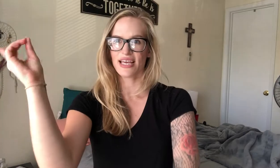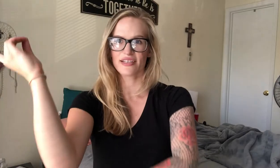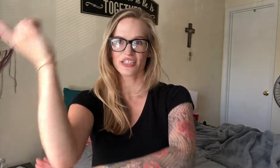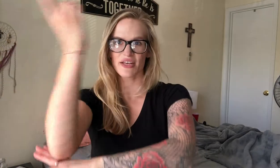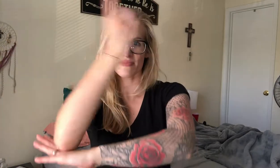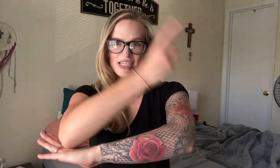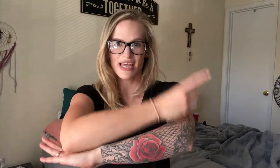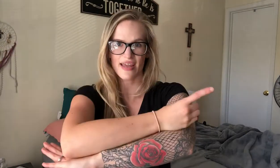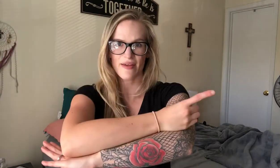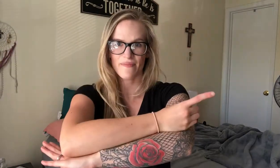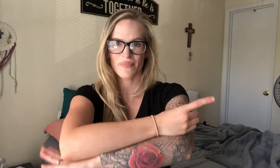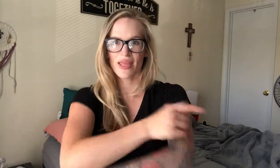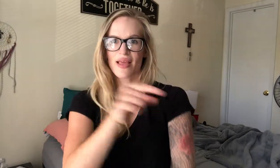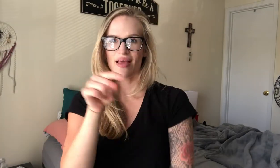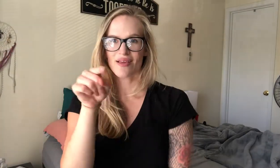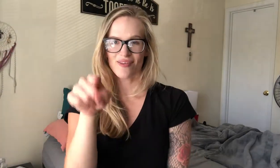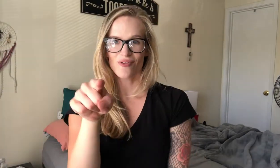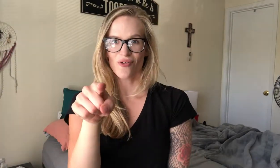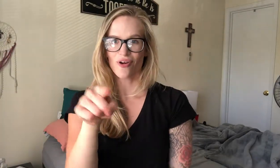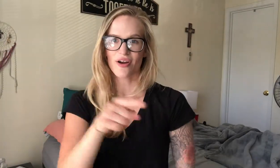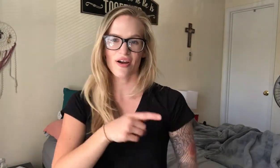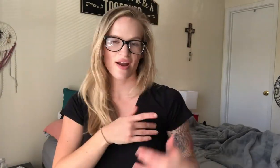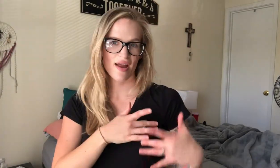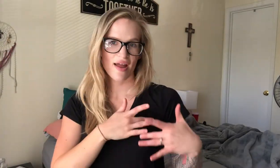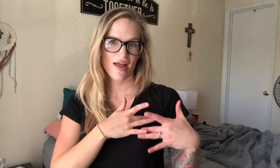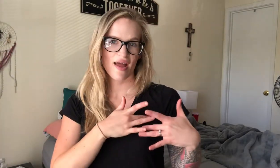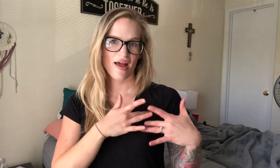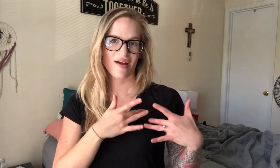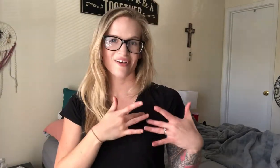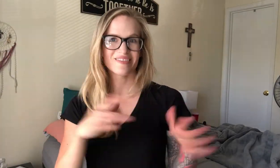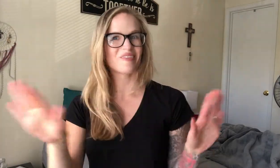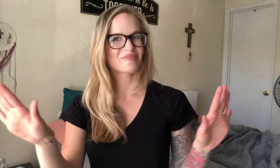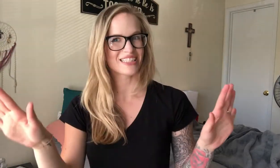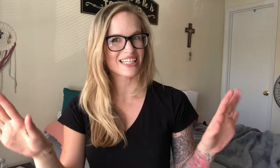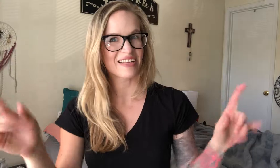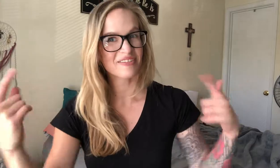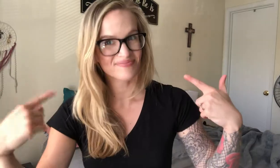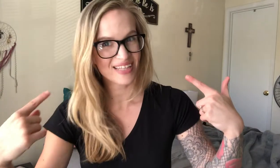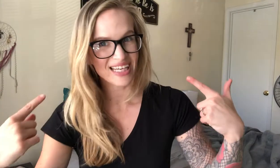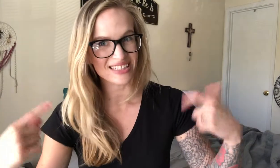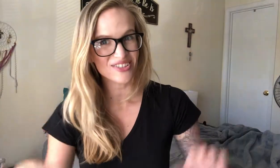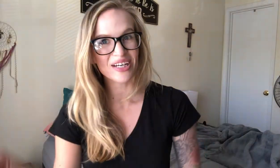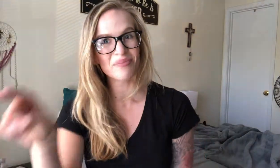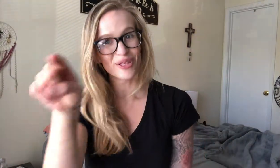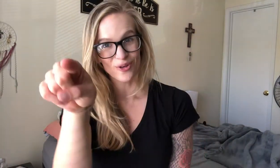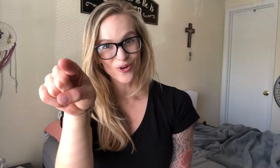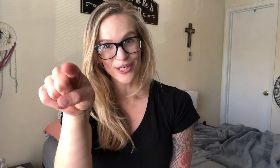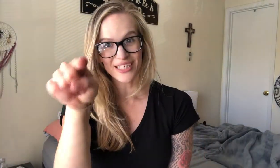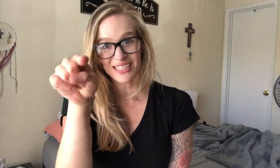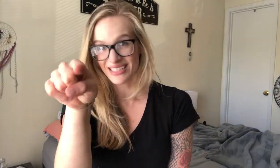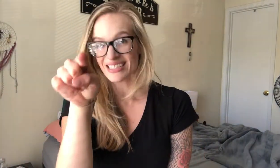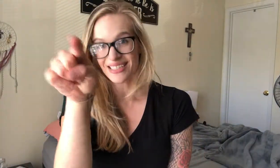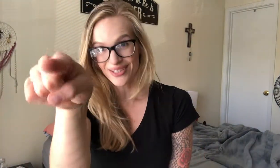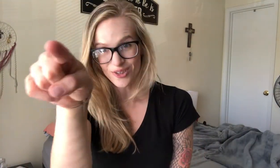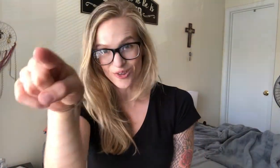handshake. Day. Your heart. Nope. Just kidding. I screwed up. Your. That's you.